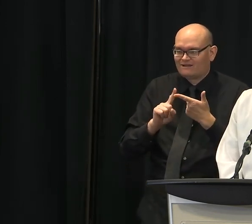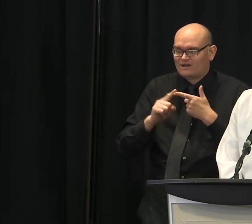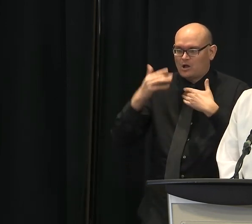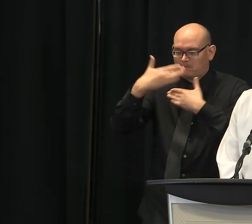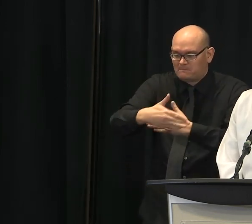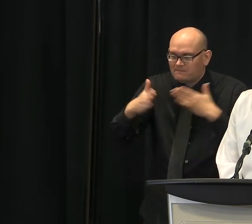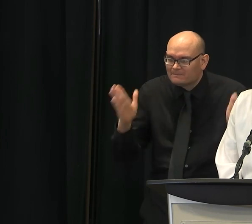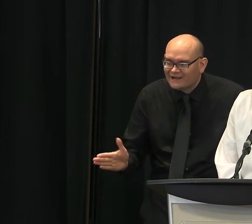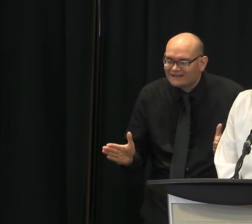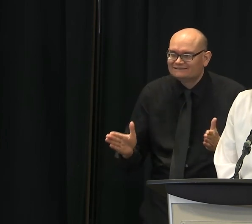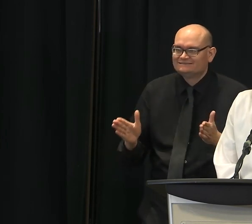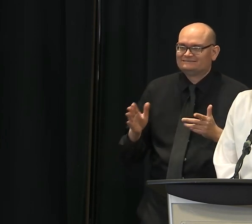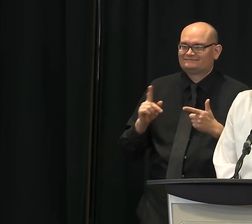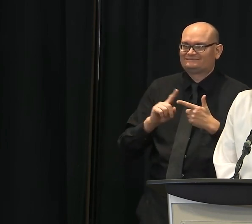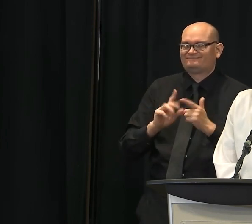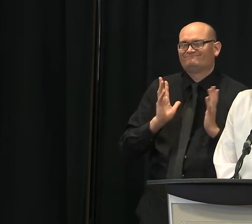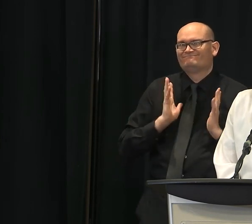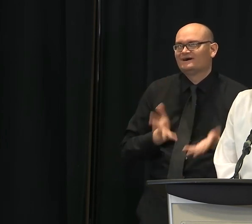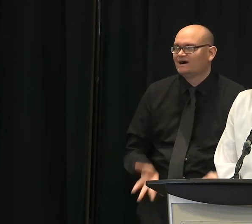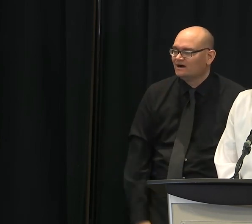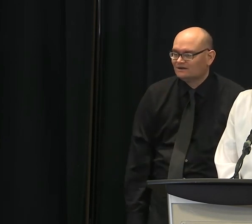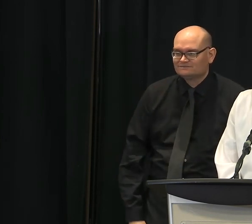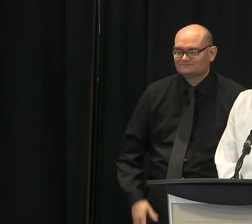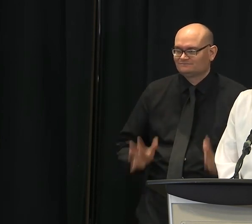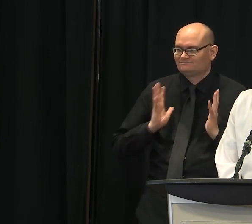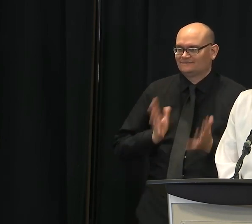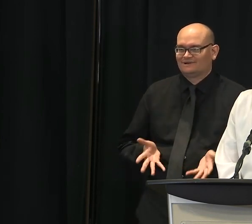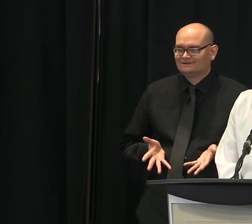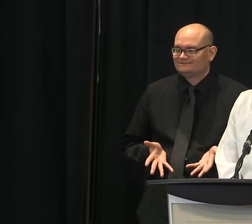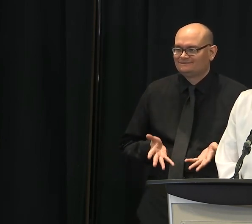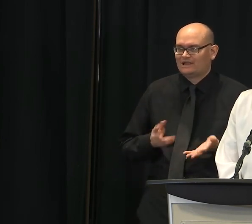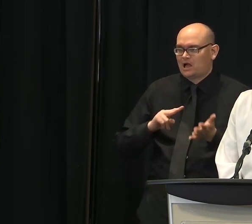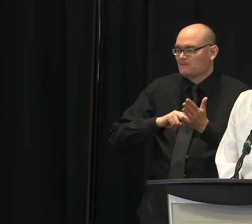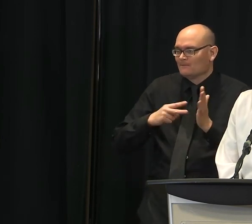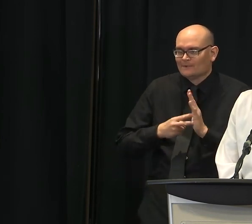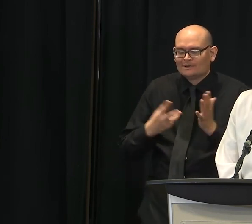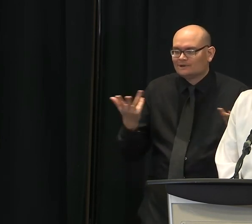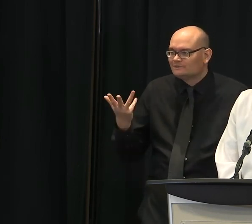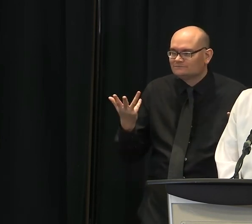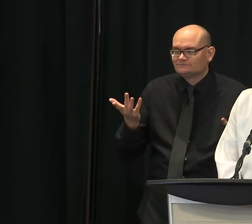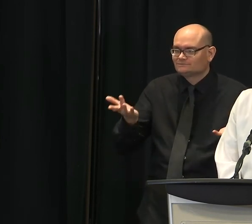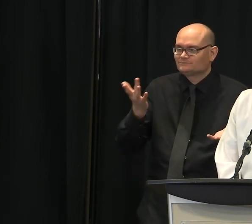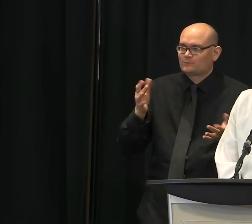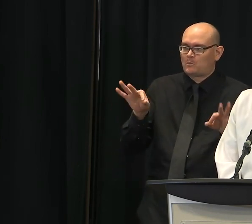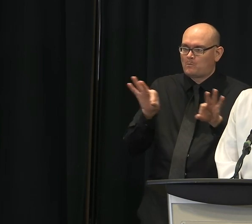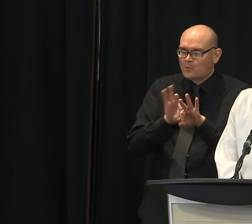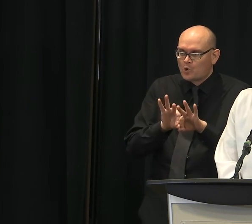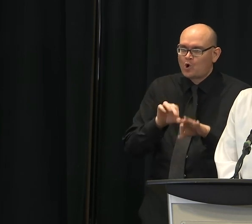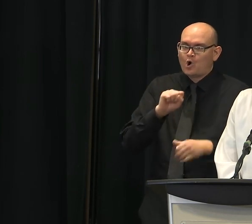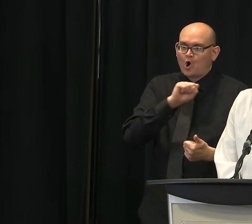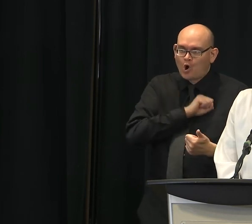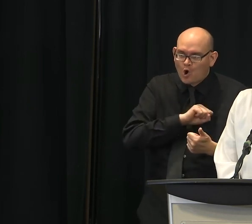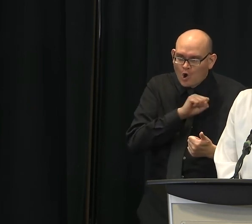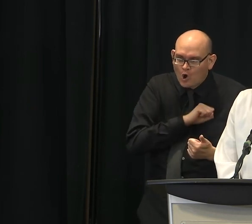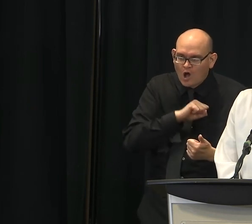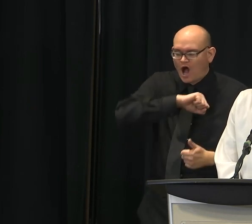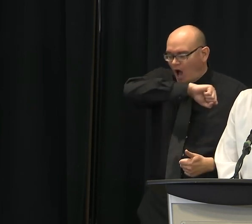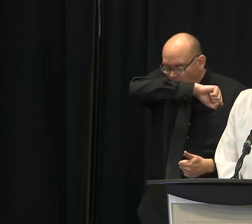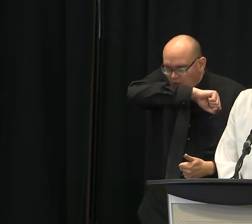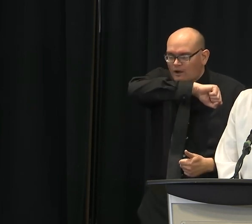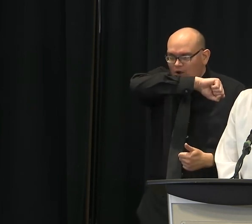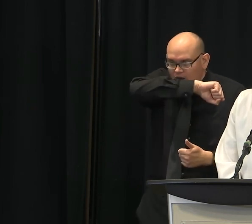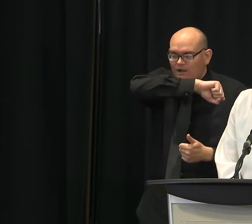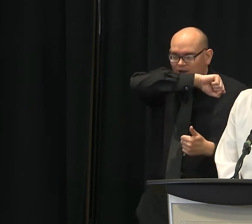really a droplet spread disease. So the risk is, you know, being coughed on or sneezed upon. You know, so once again,